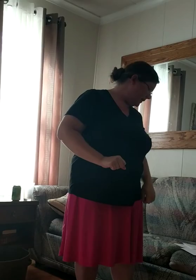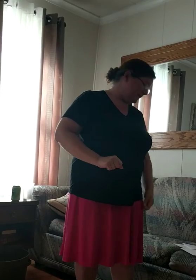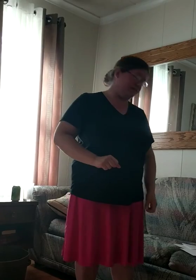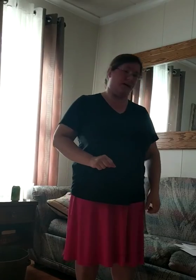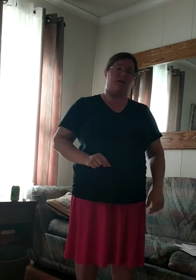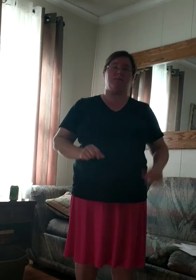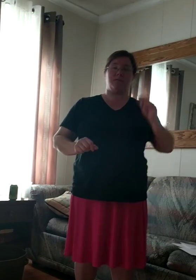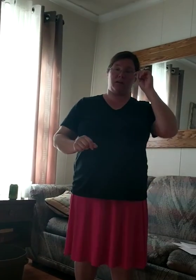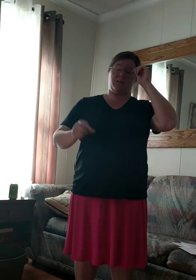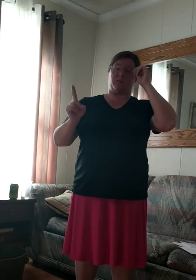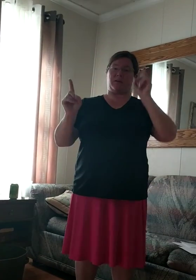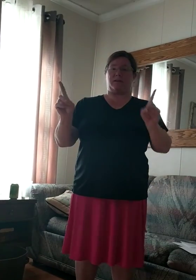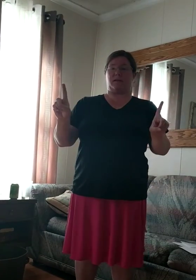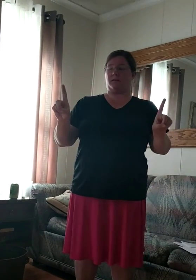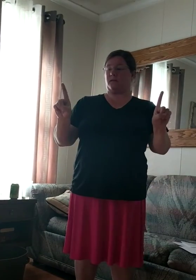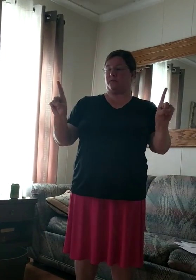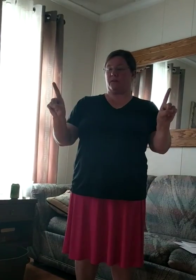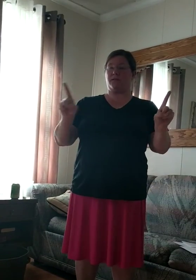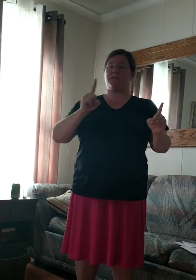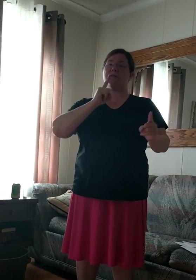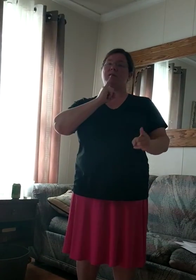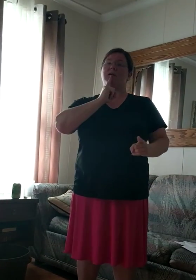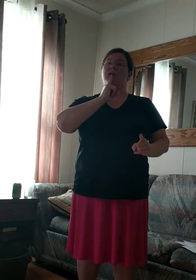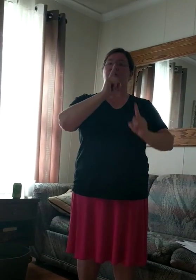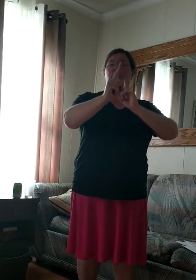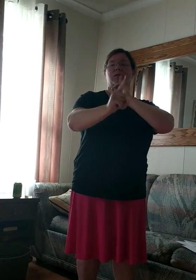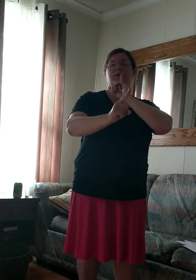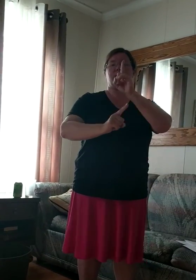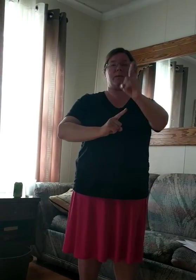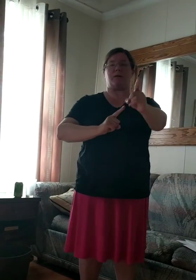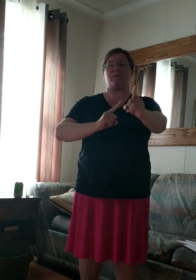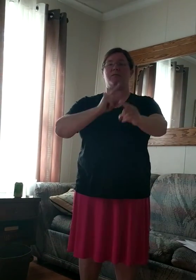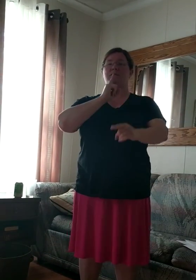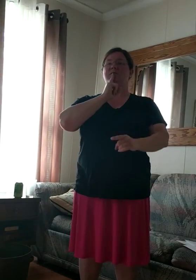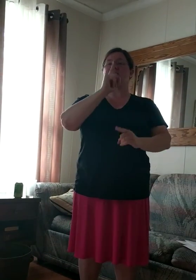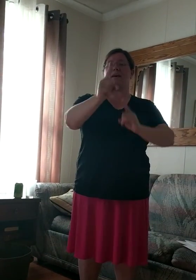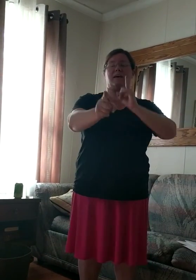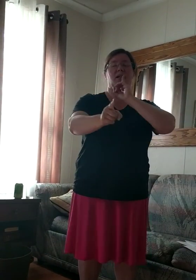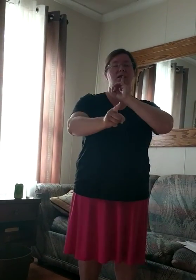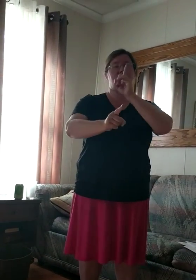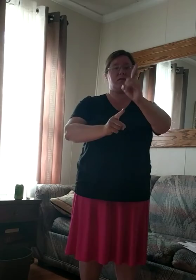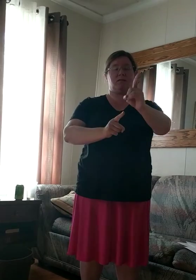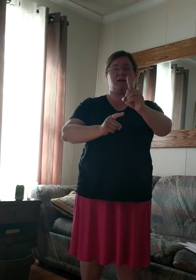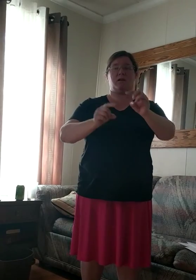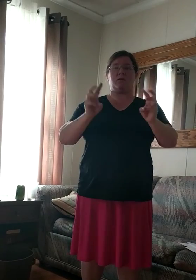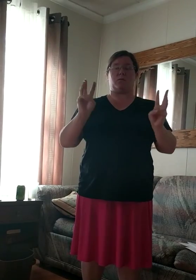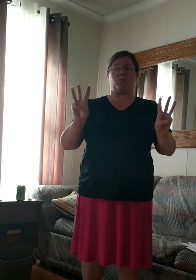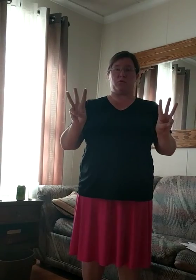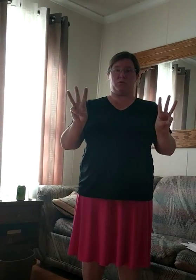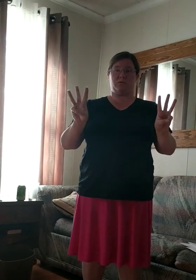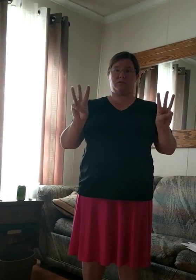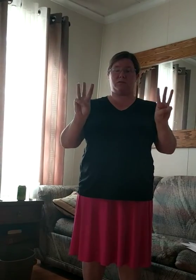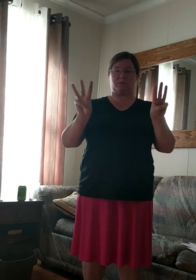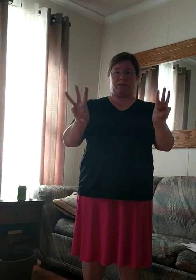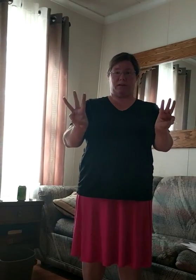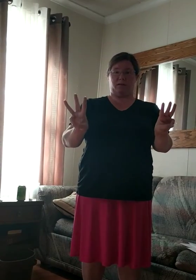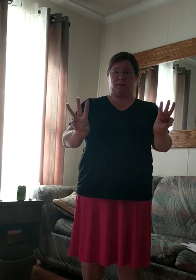Tell. So, we're going to take our fingers. And pull them out from our mouth. Tell. The world. So, we take our W